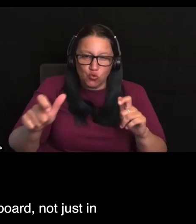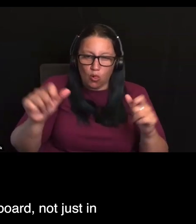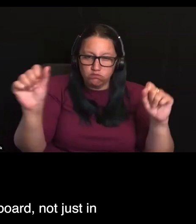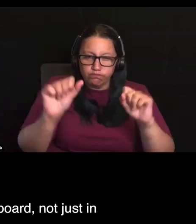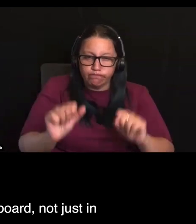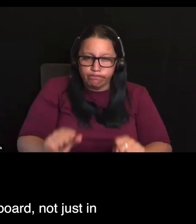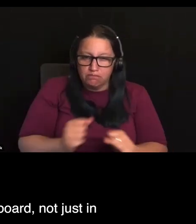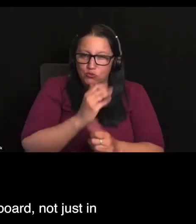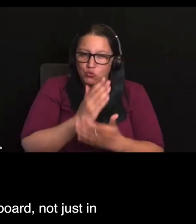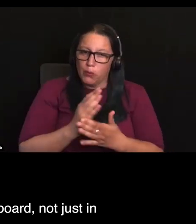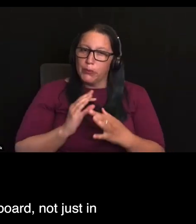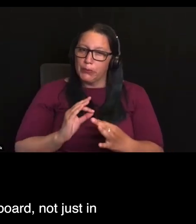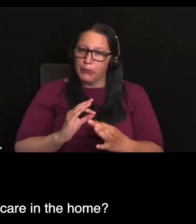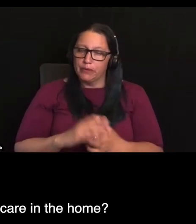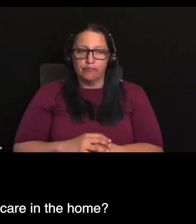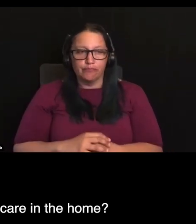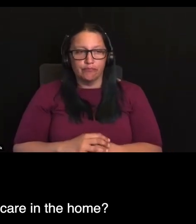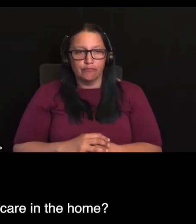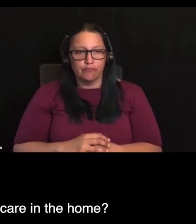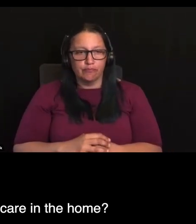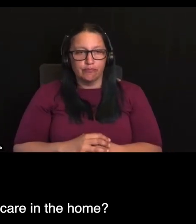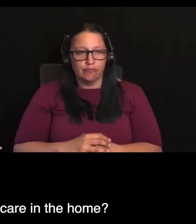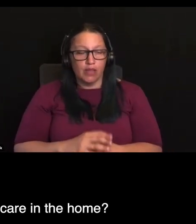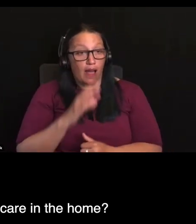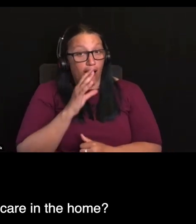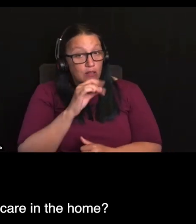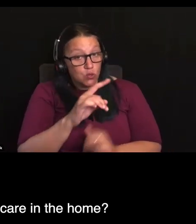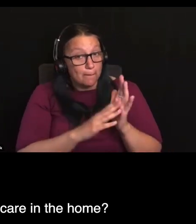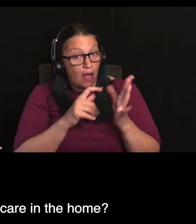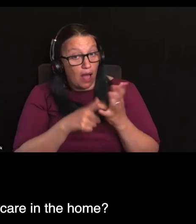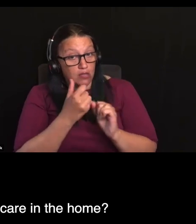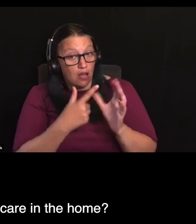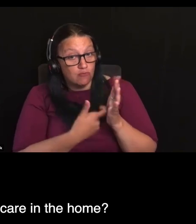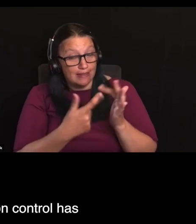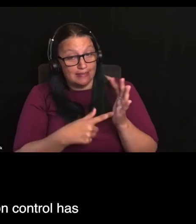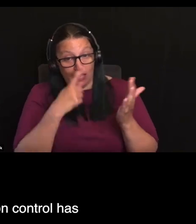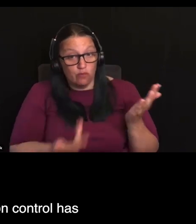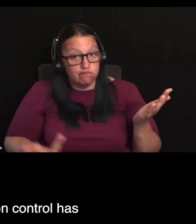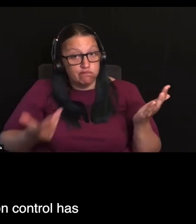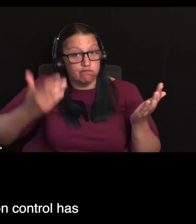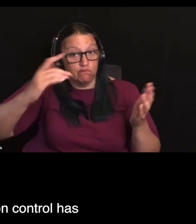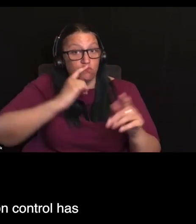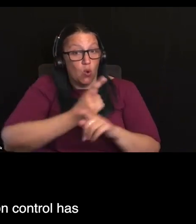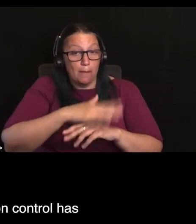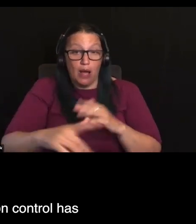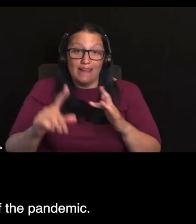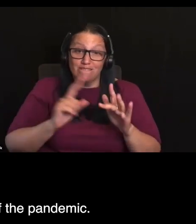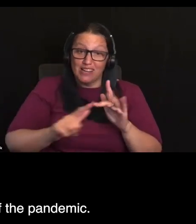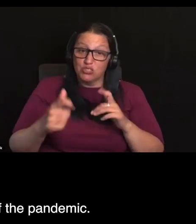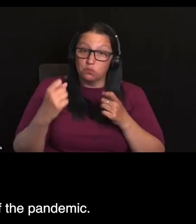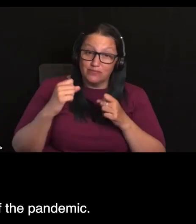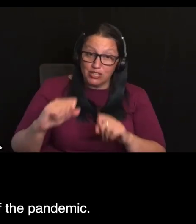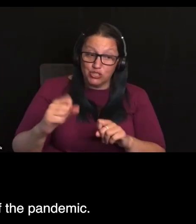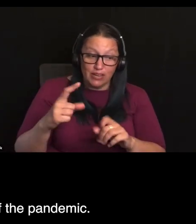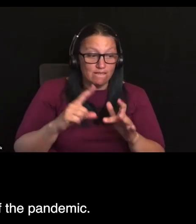application across the board, not just in relation to residential care, but also care in the home? Infection prevention controls has